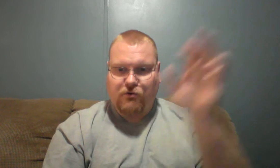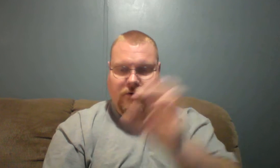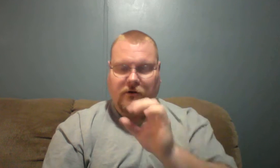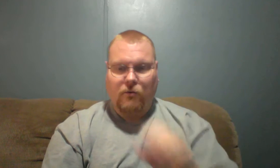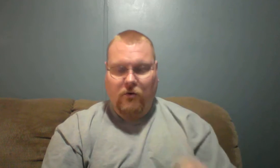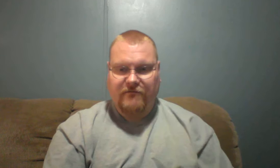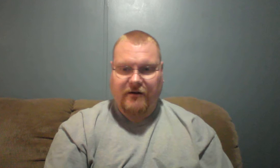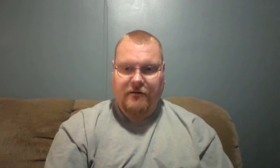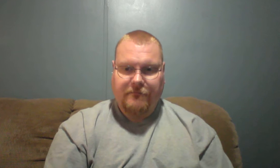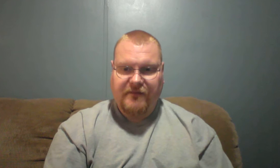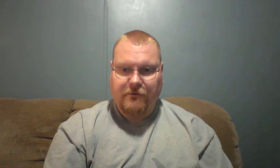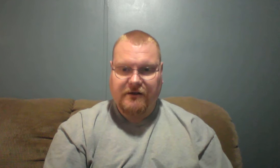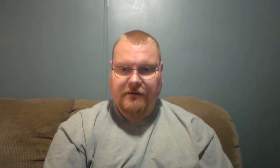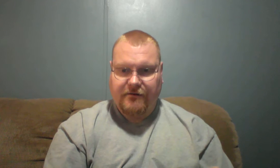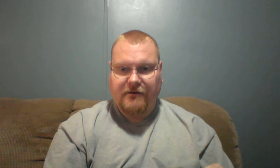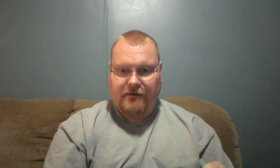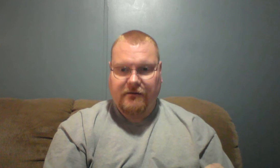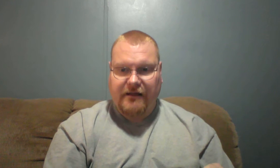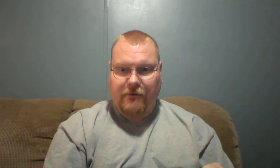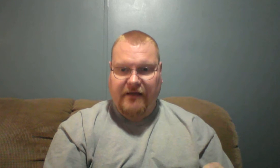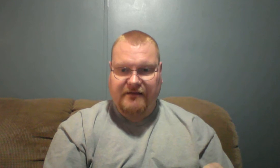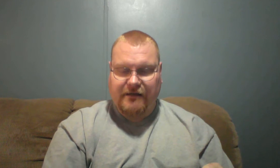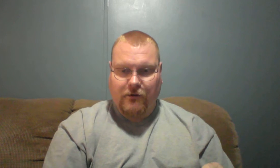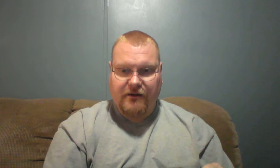warfare that we, that we have to deal with.